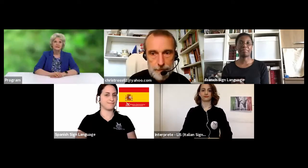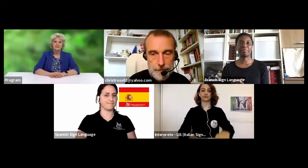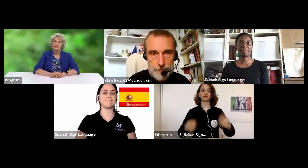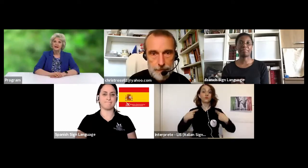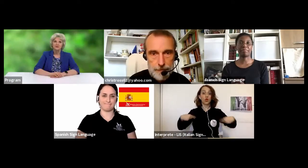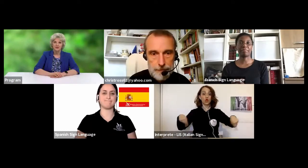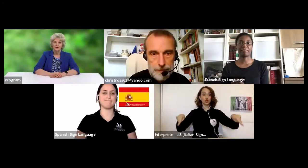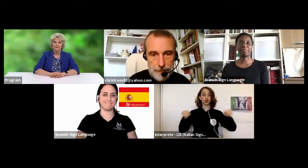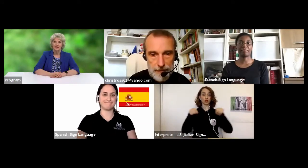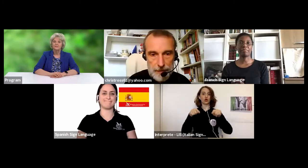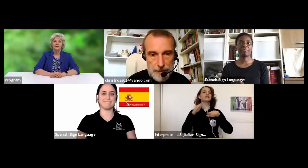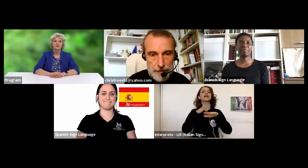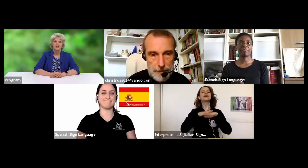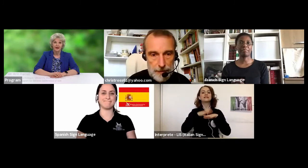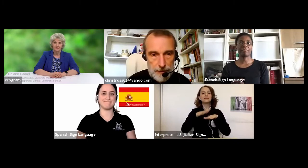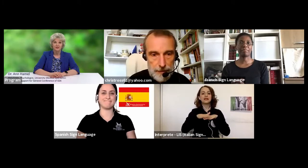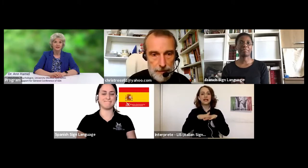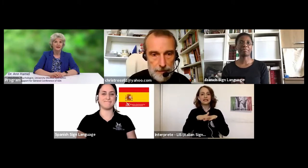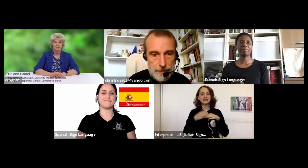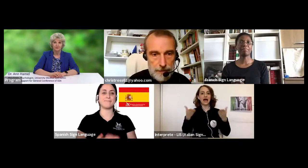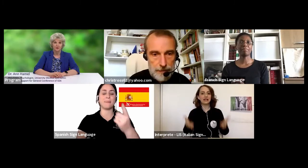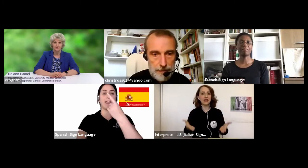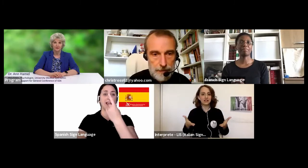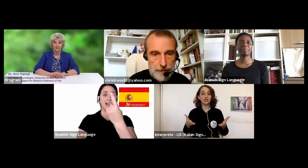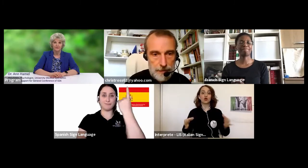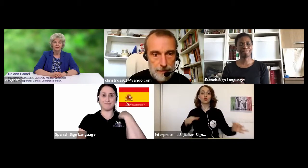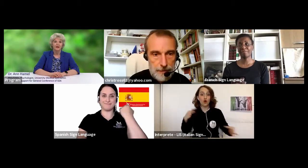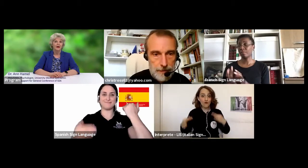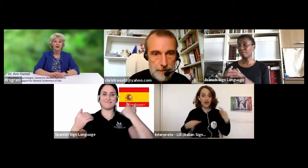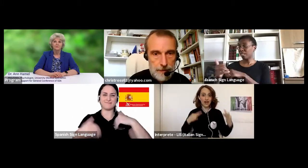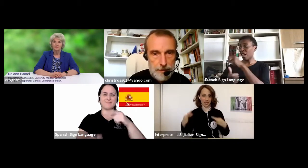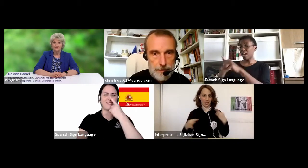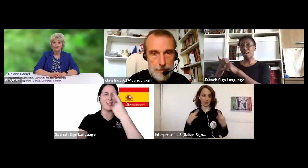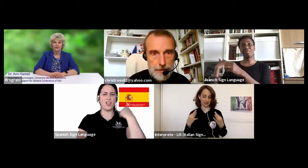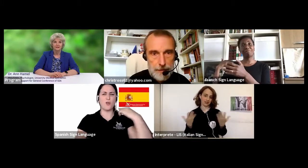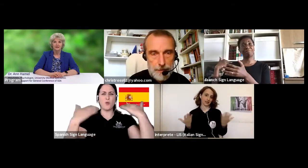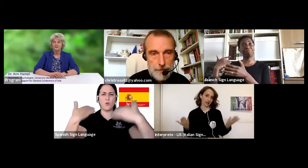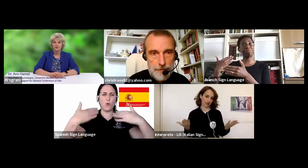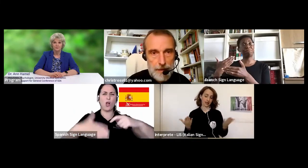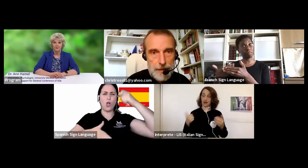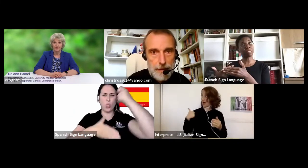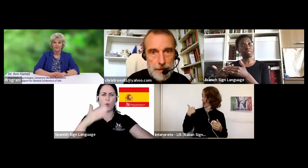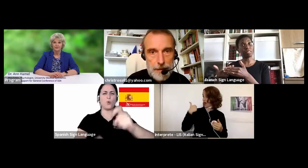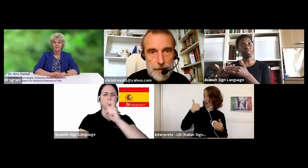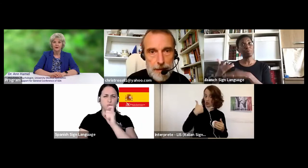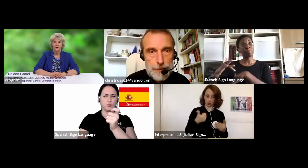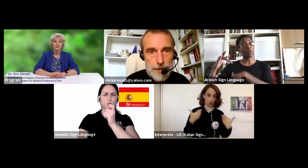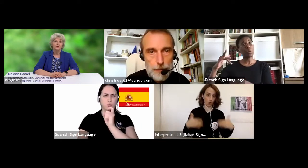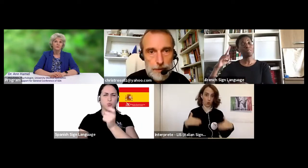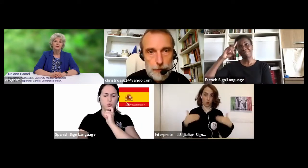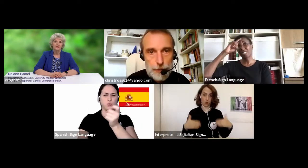This past year has been a challenging and difficult year, unprecedented in so many ways.